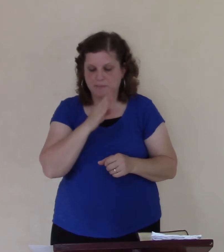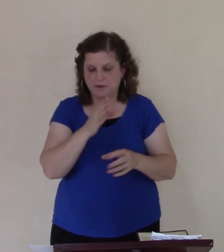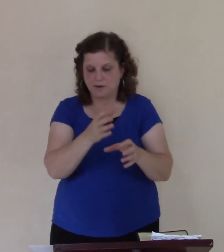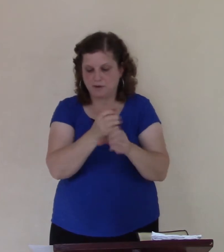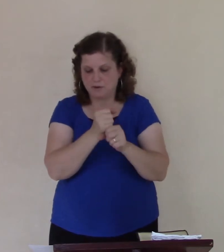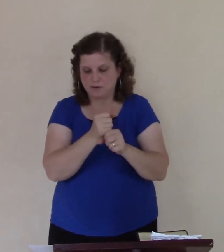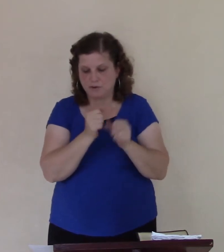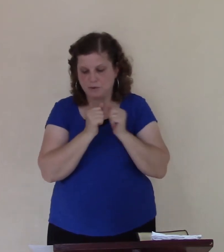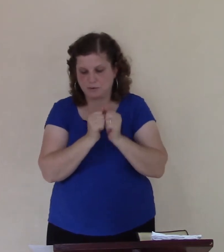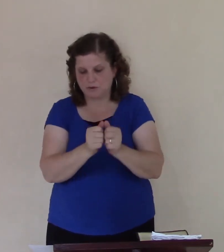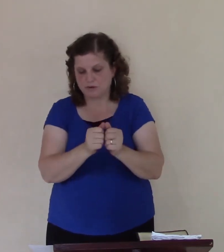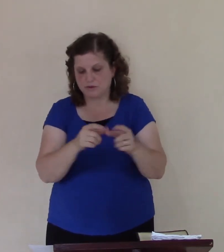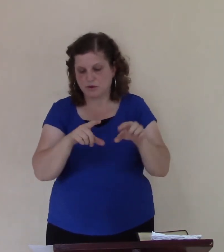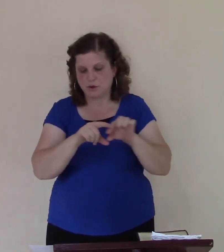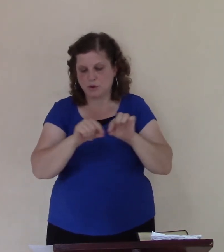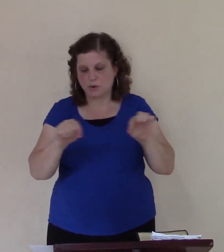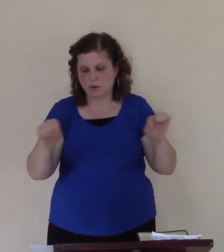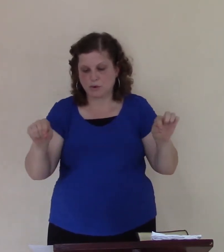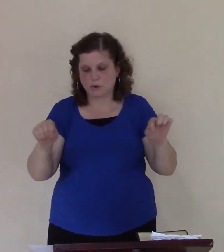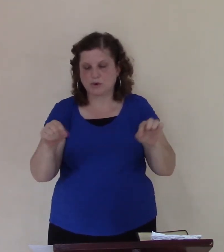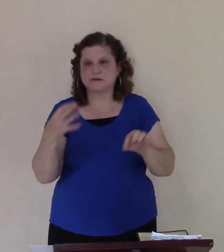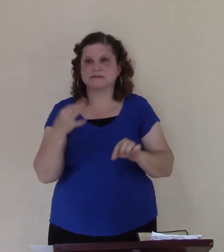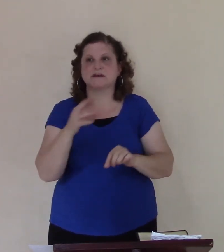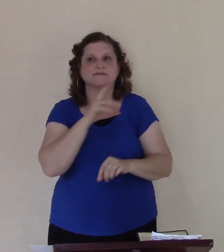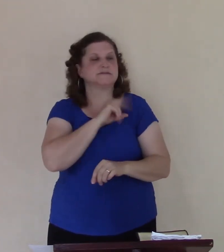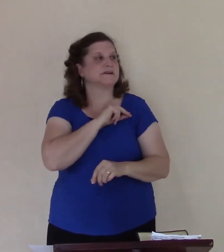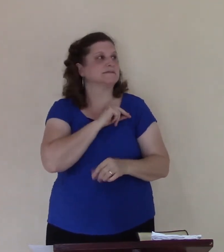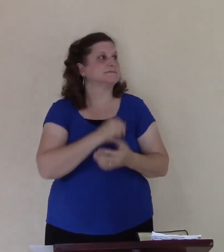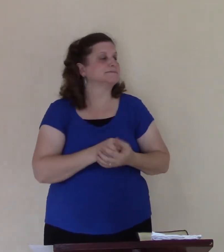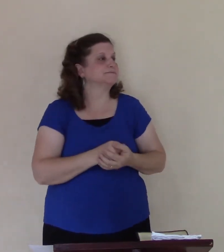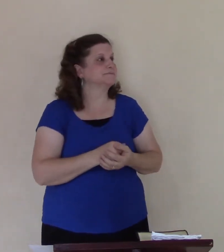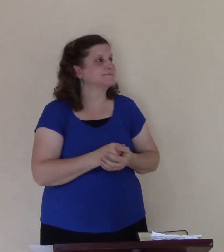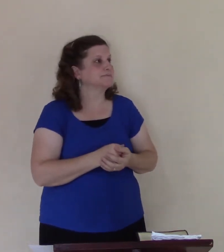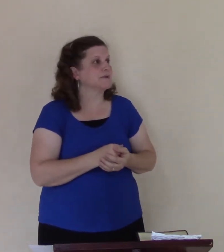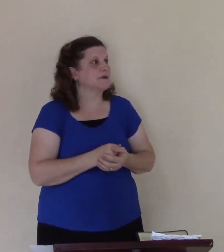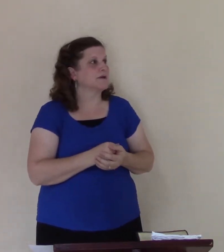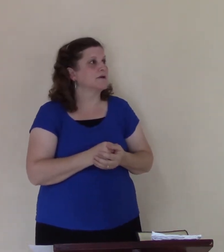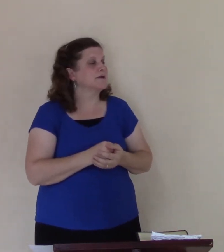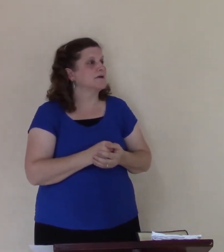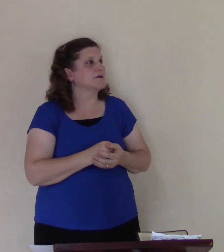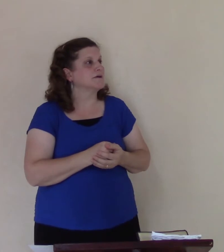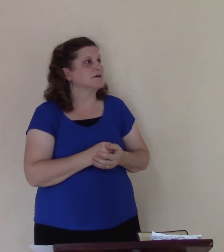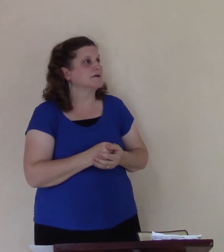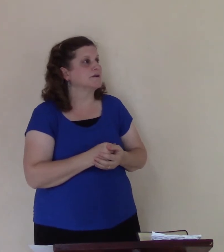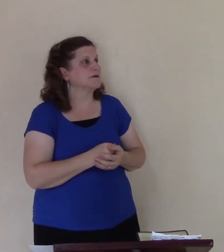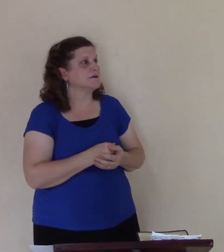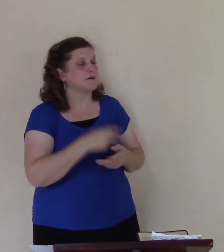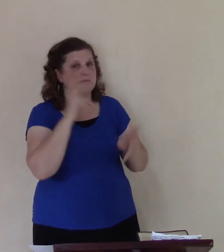God lived with his children. The people of Nineveh, this time, did nothing wrong to join.